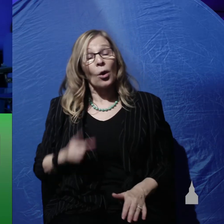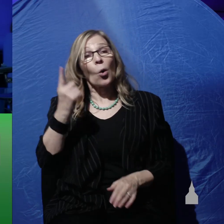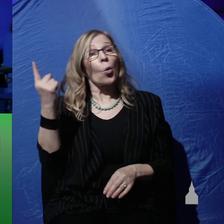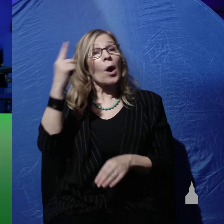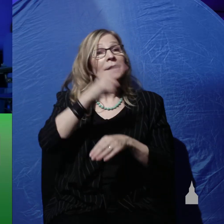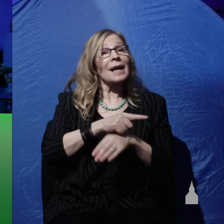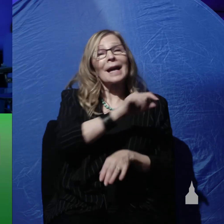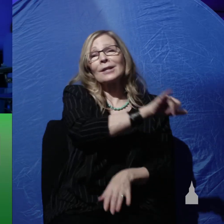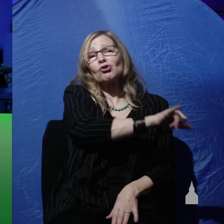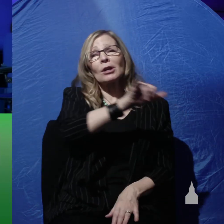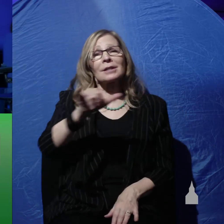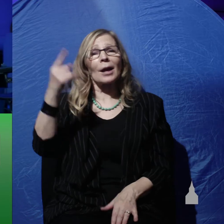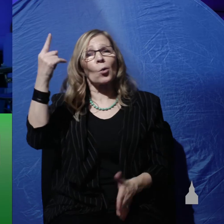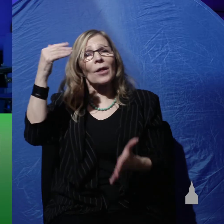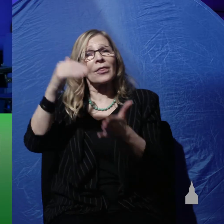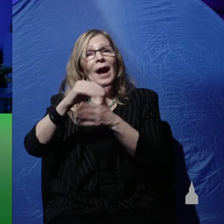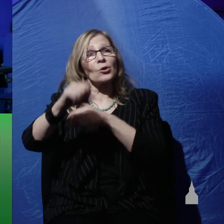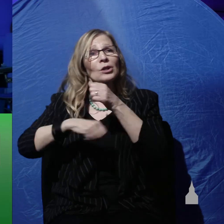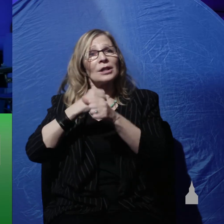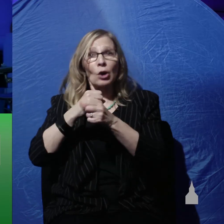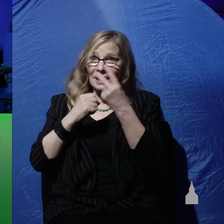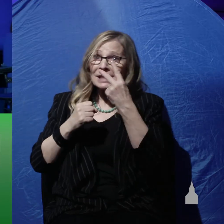years. See, the days are like thousands of years.